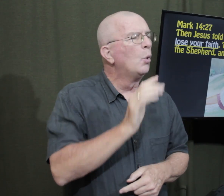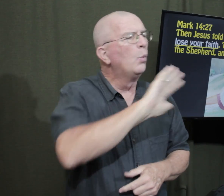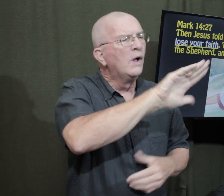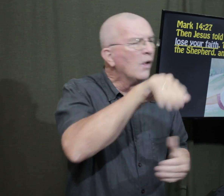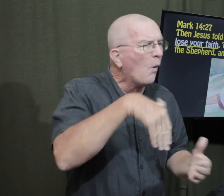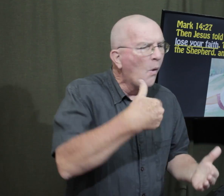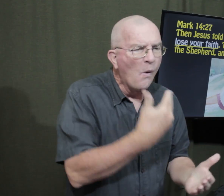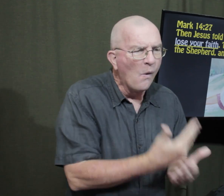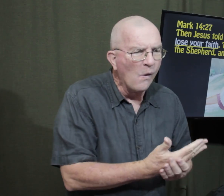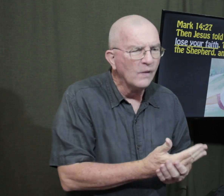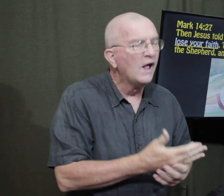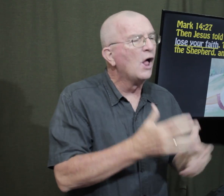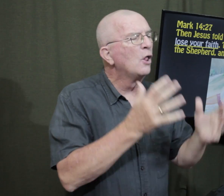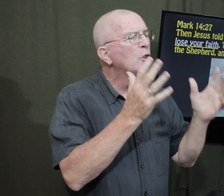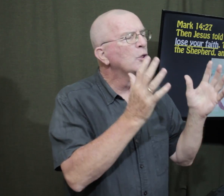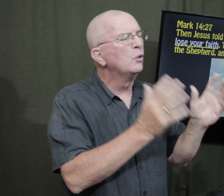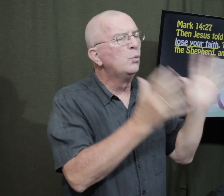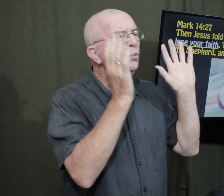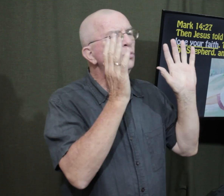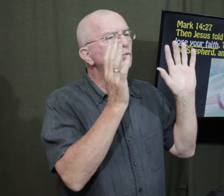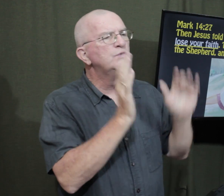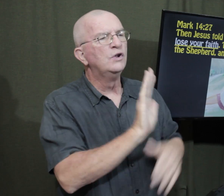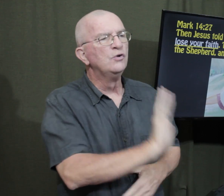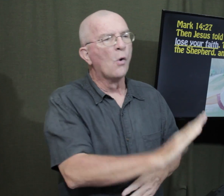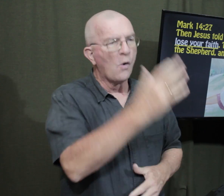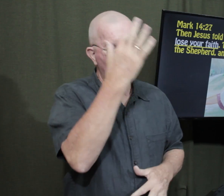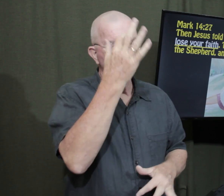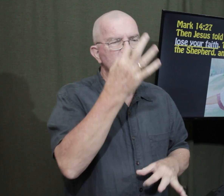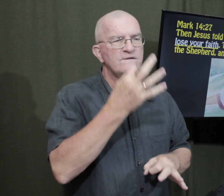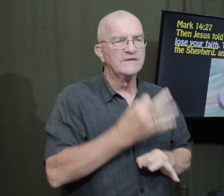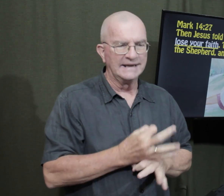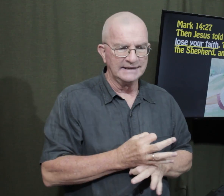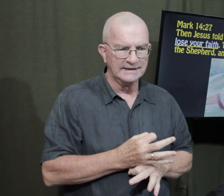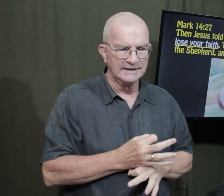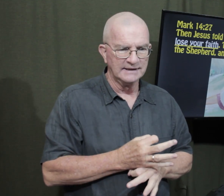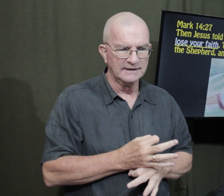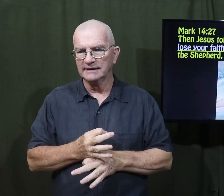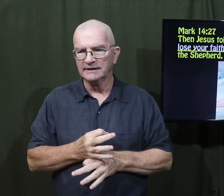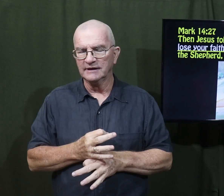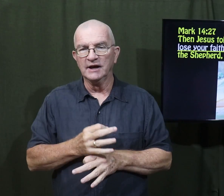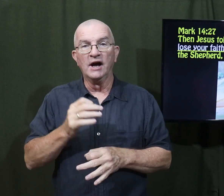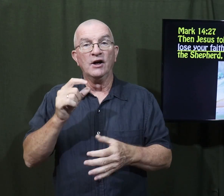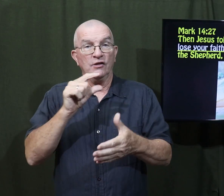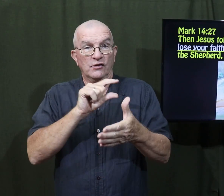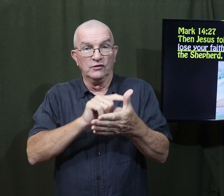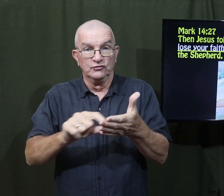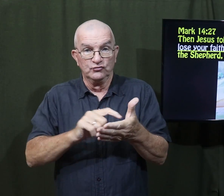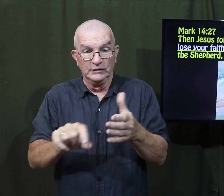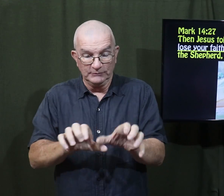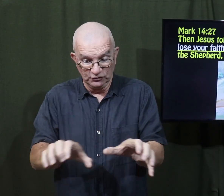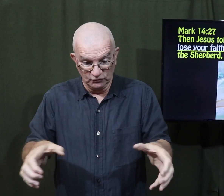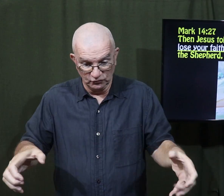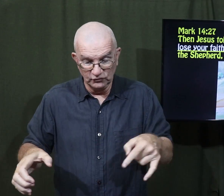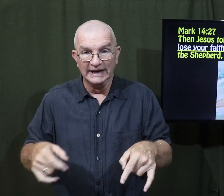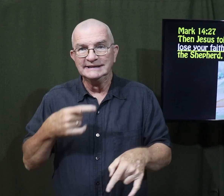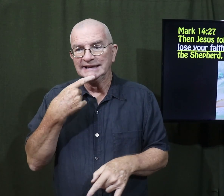will all lose your faith. The Scriptures say,